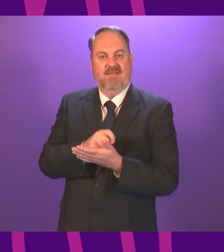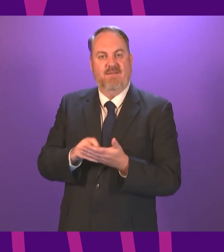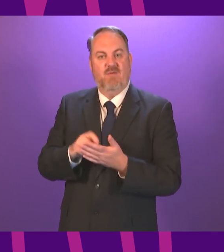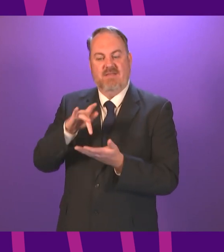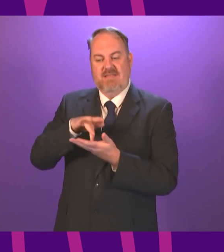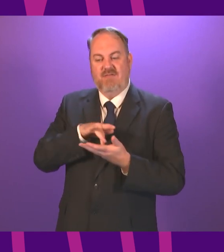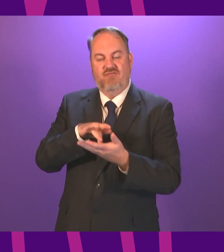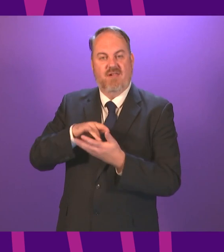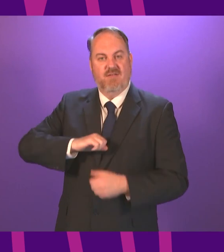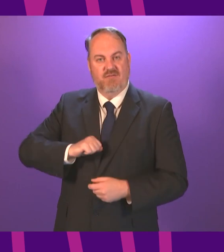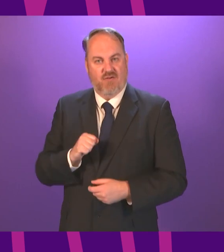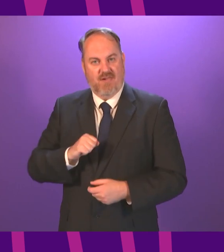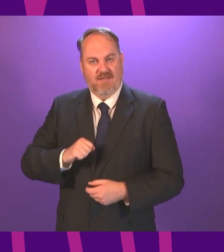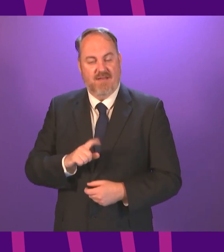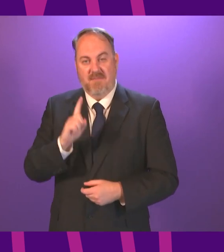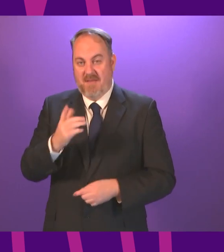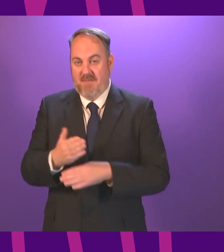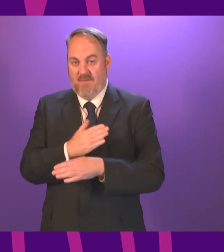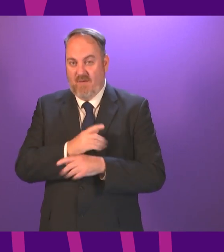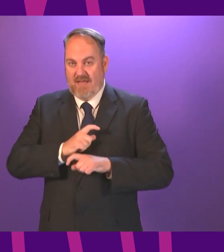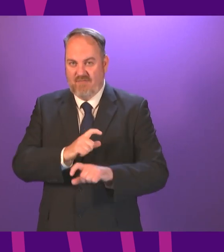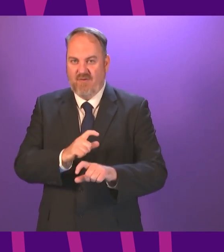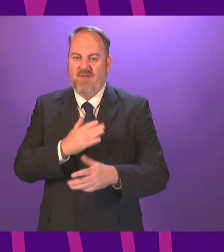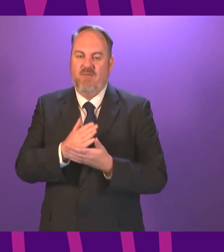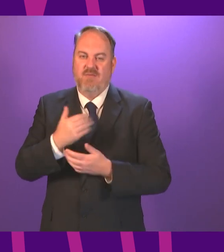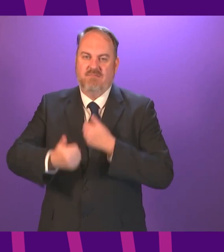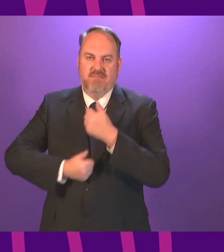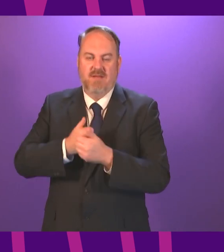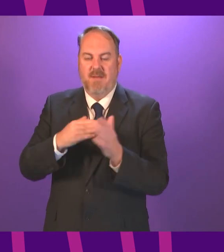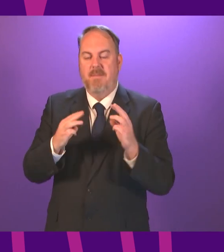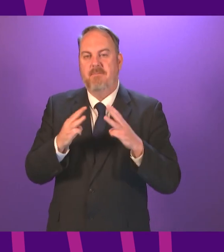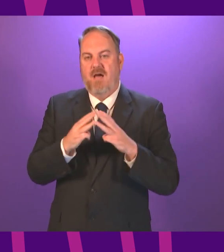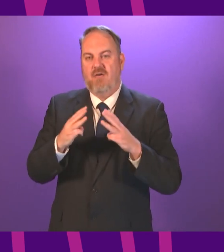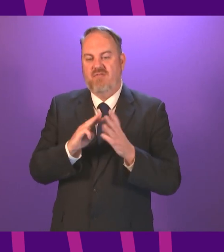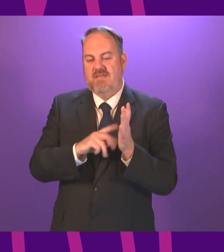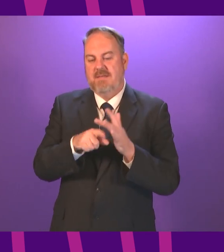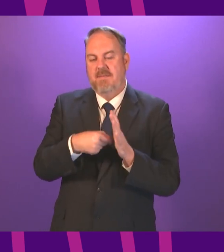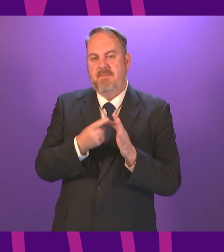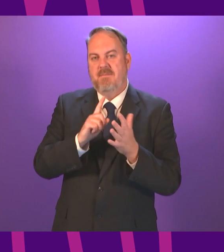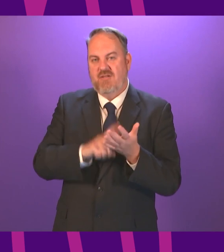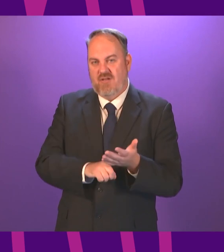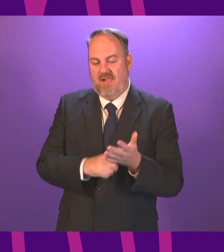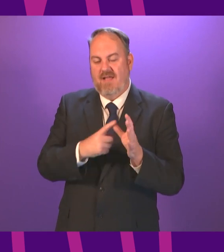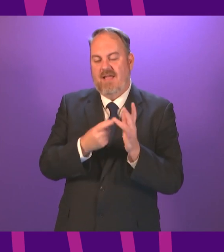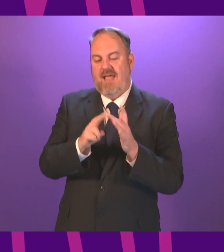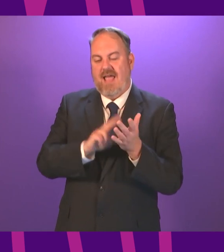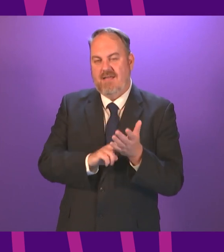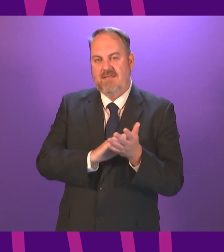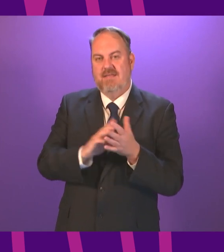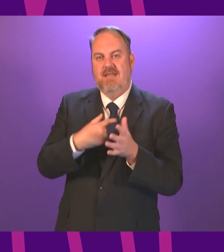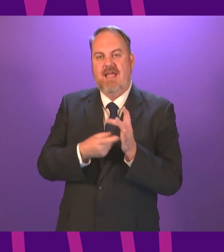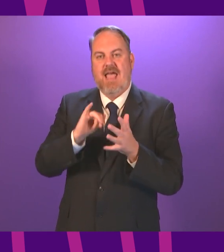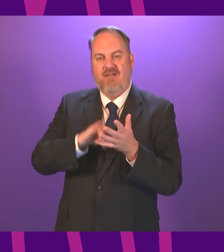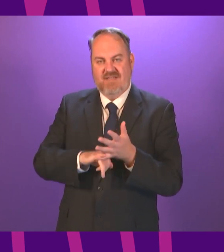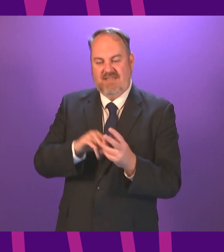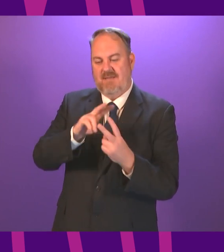central Scotland but before I move on I would like to pay tribute to Margaret Mitchell and Alison Harris for their service as they step down from